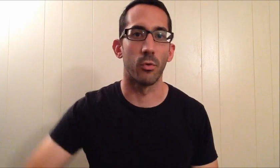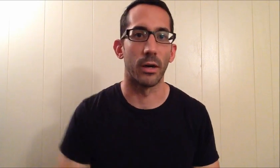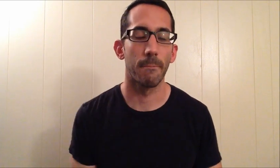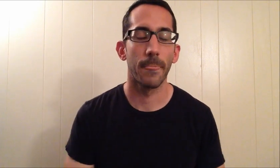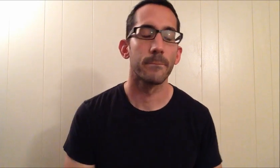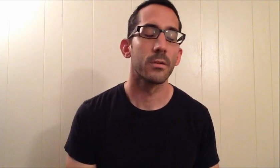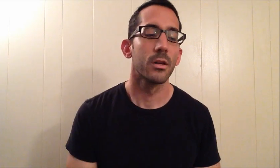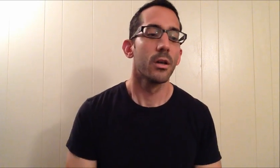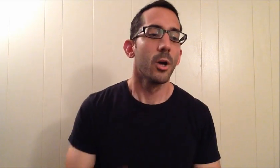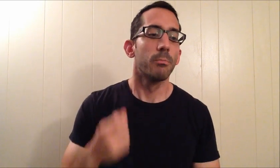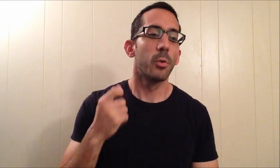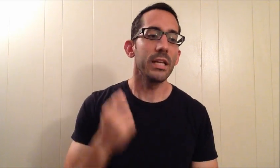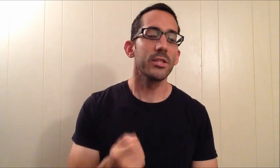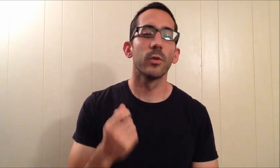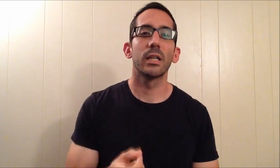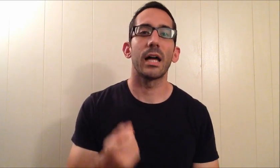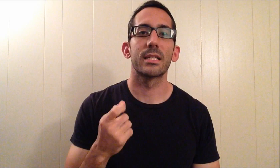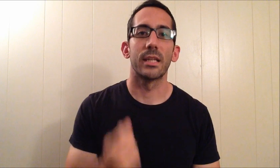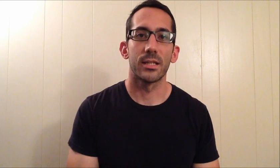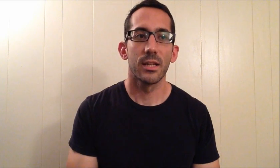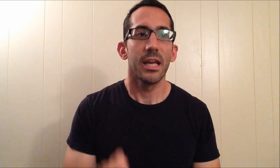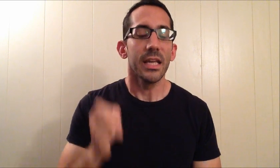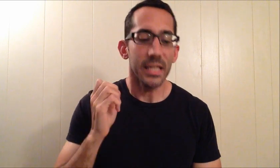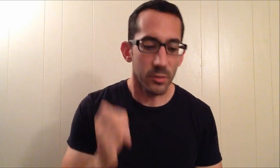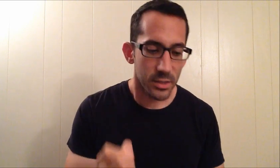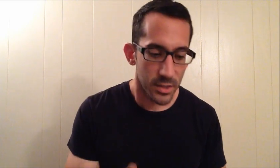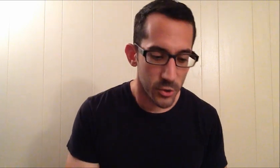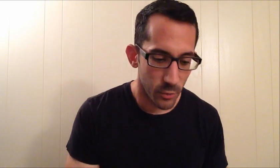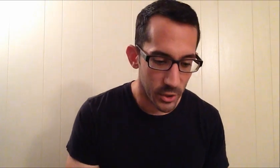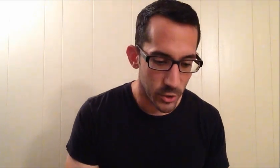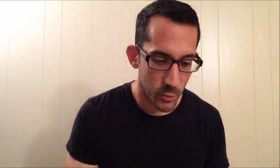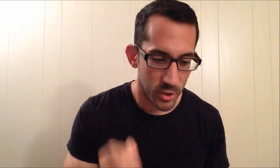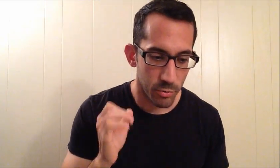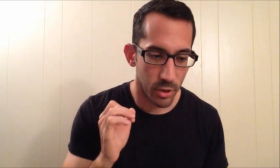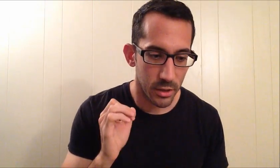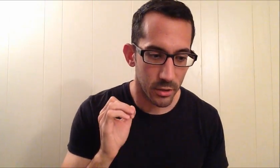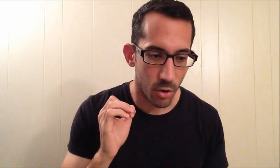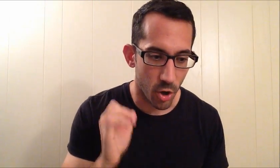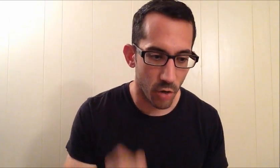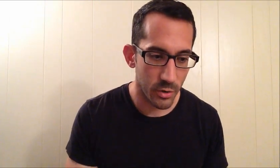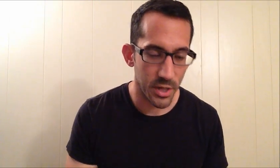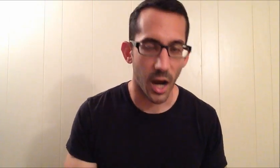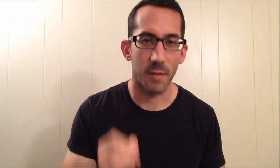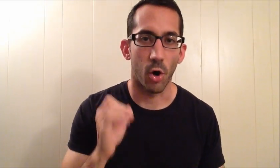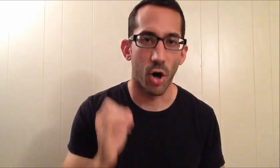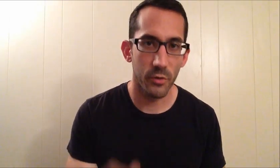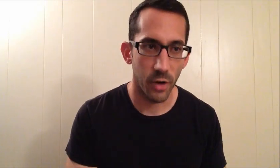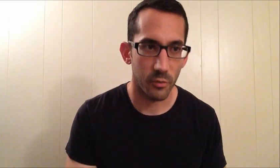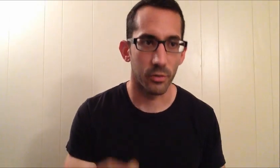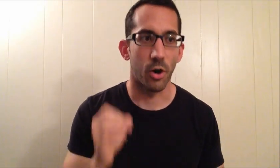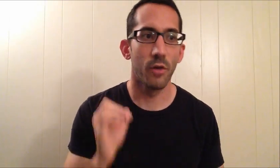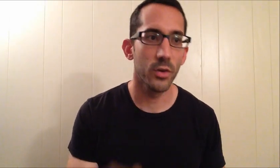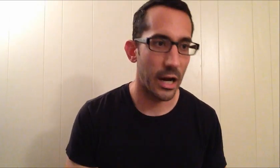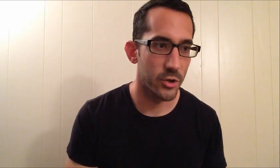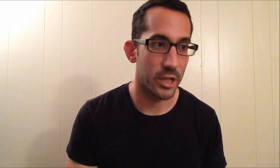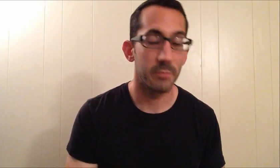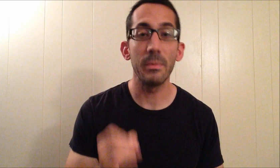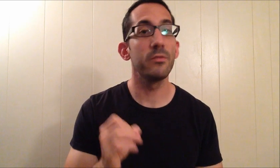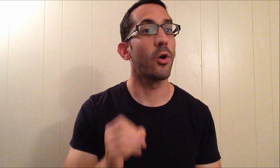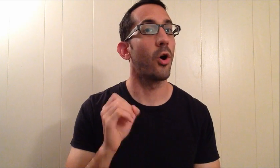that point. But we need to realize this. Even in situations where you put all of your time, all of your effort, all of your energy, maybe even